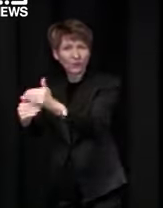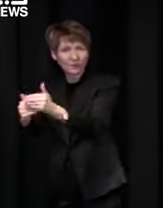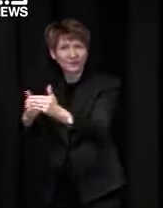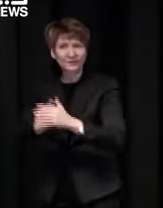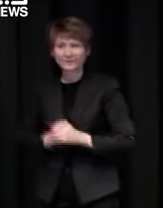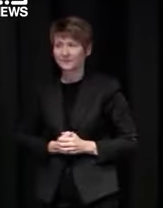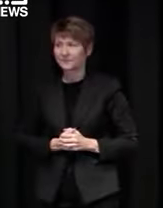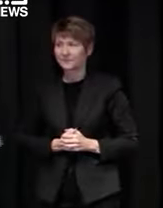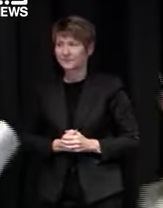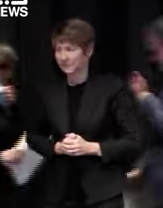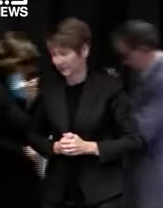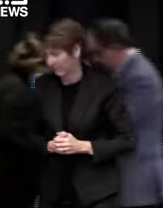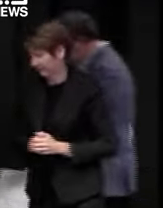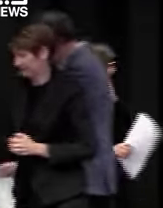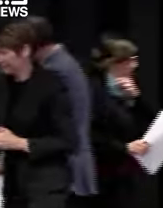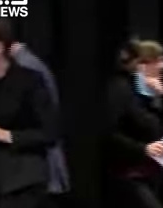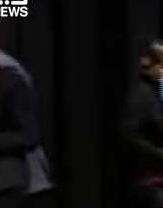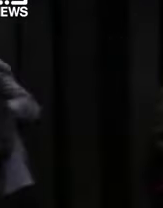questions